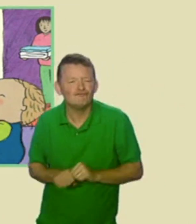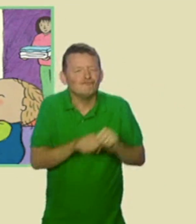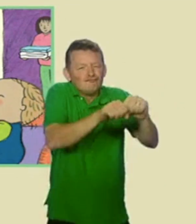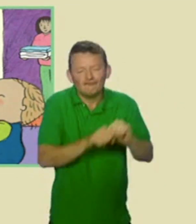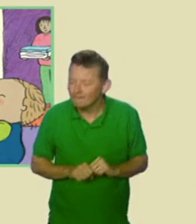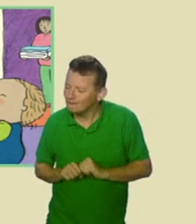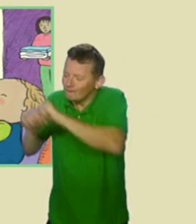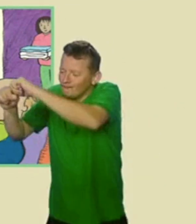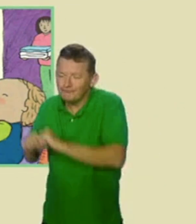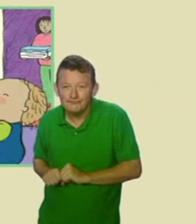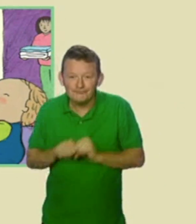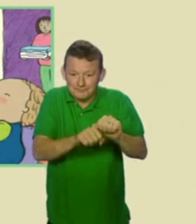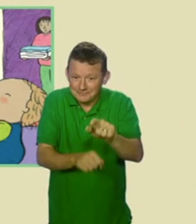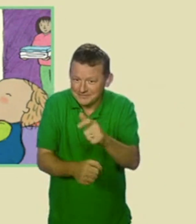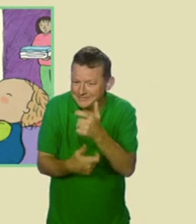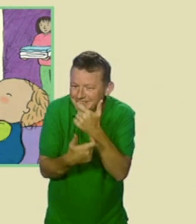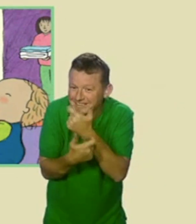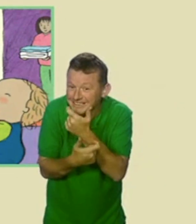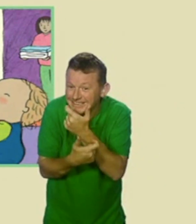Are you giggling at my funny dance?